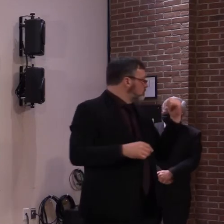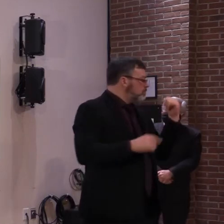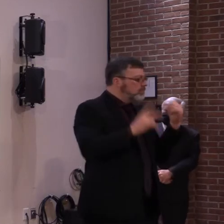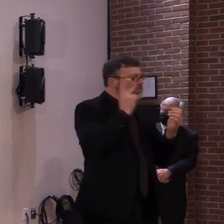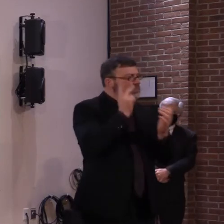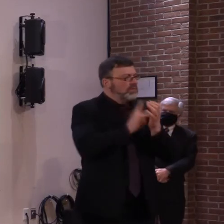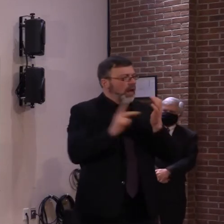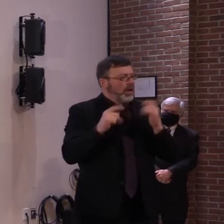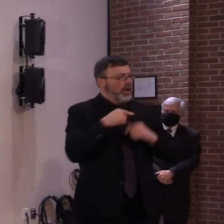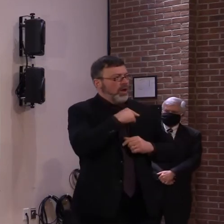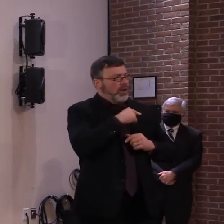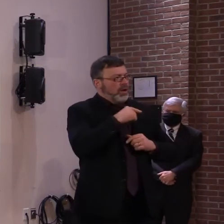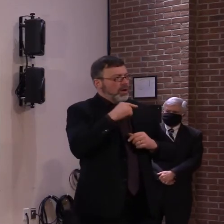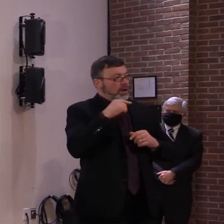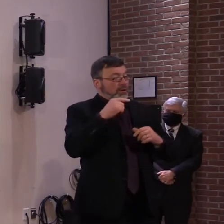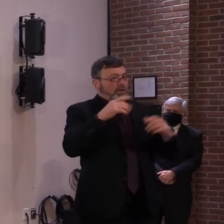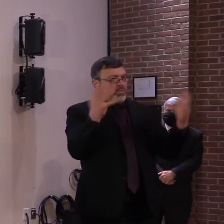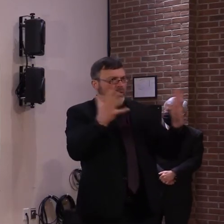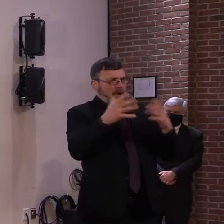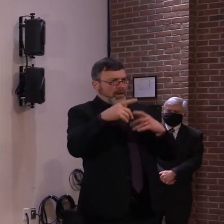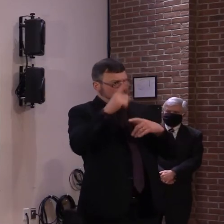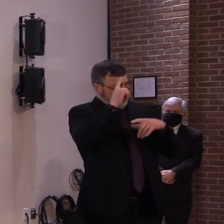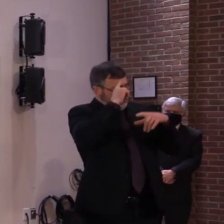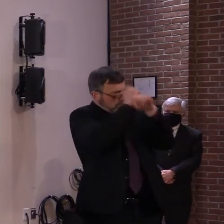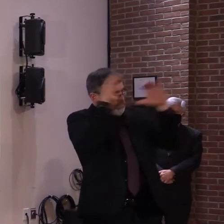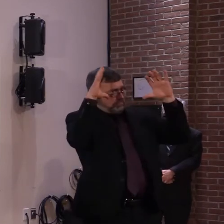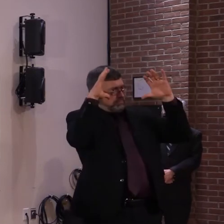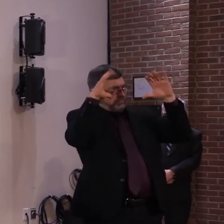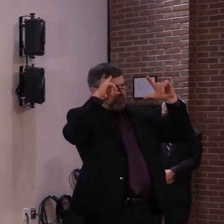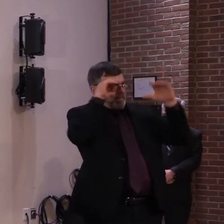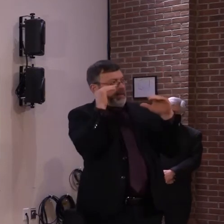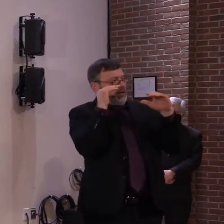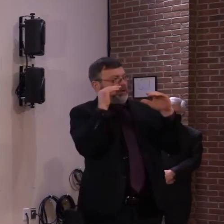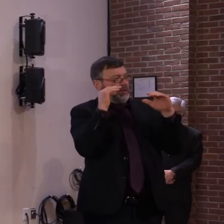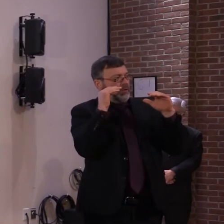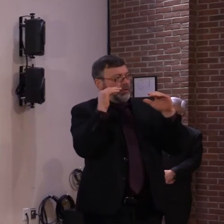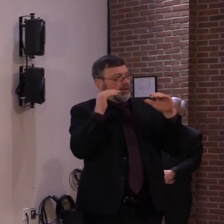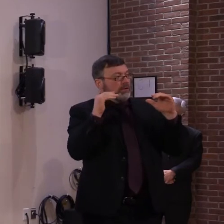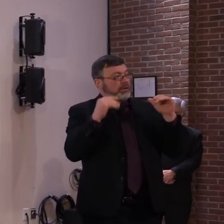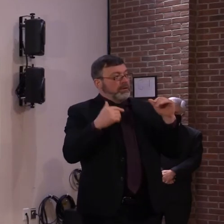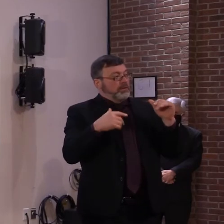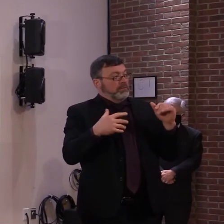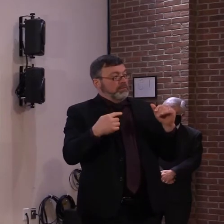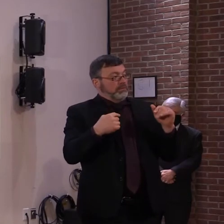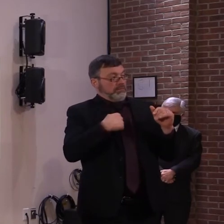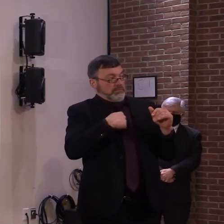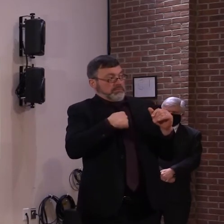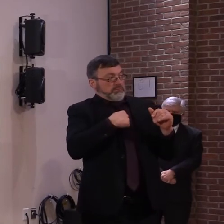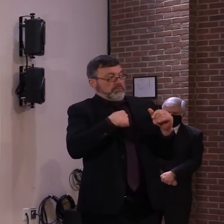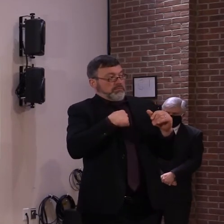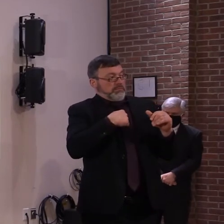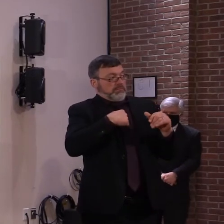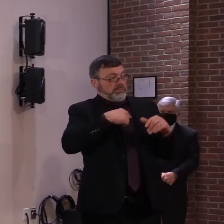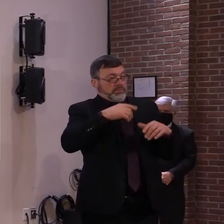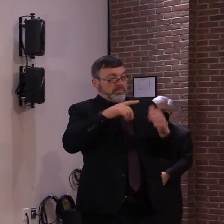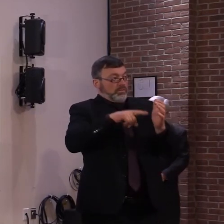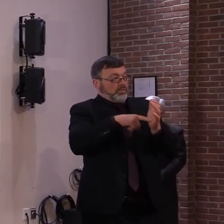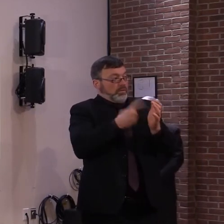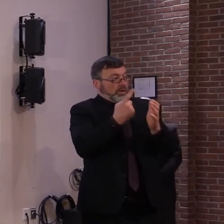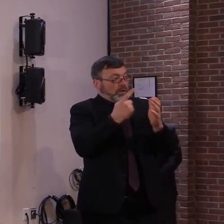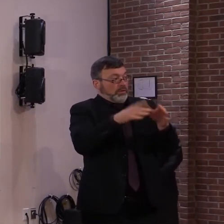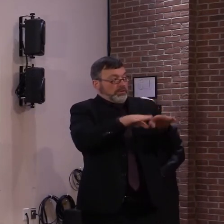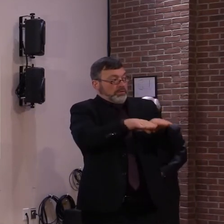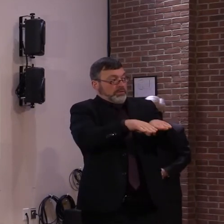uh, we are concerned about every time we open up a, a new band, there will be a run on the system. There will be, because